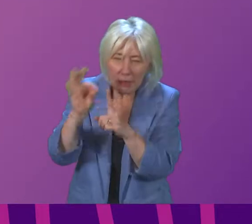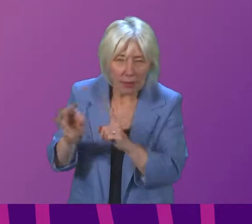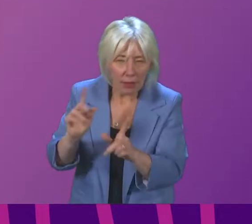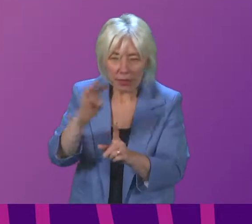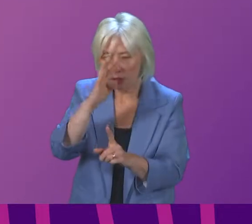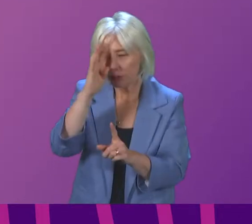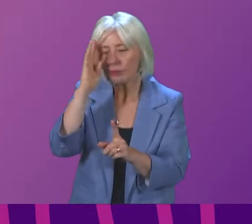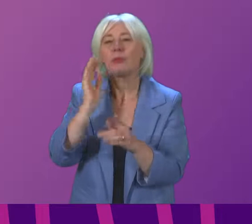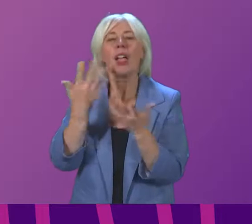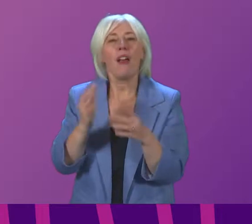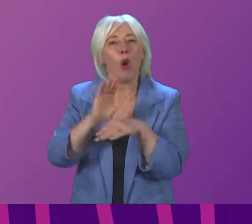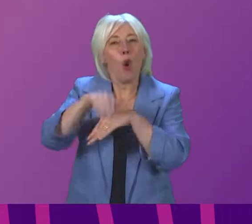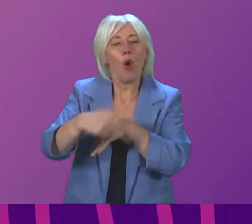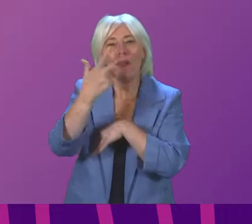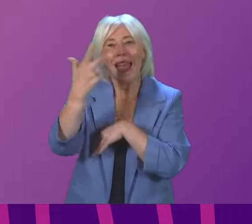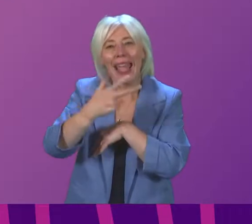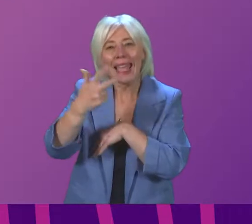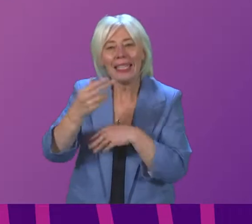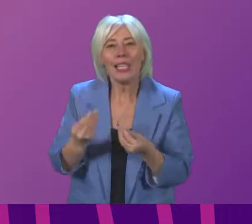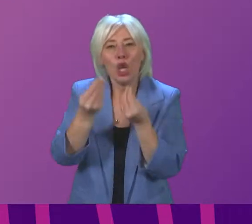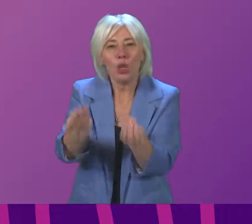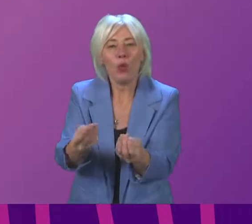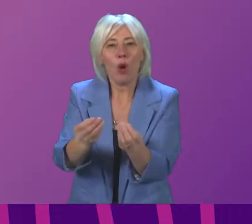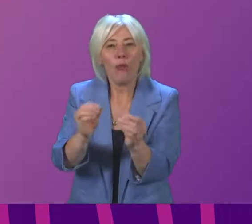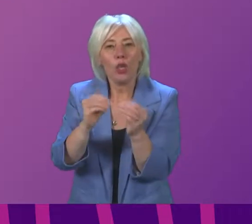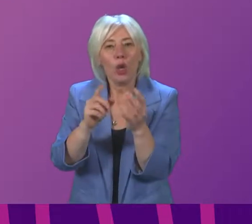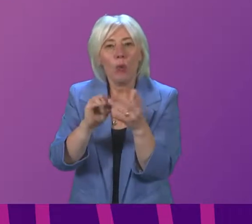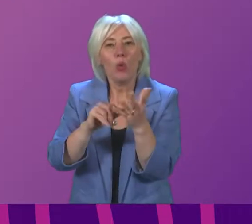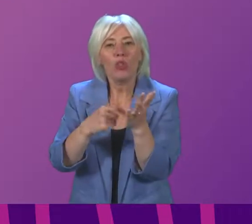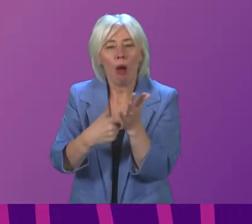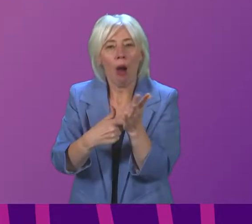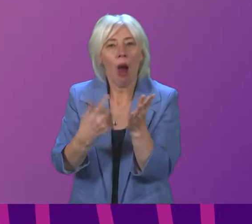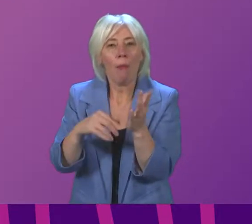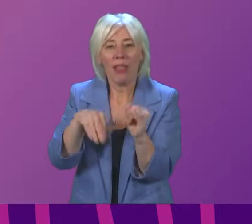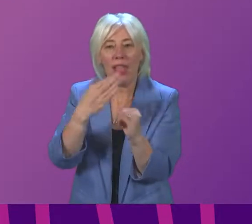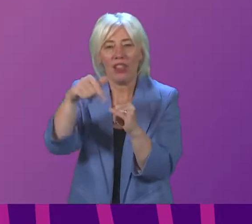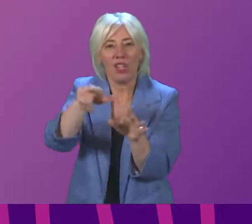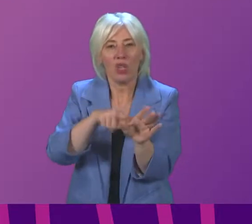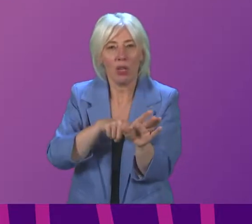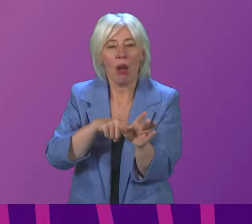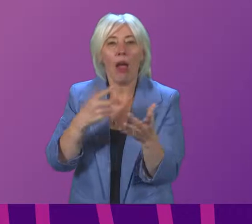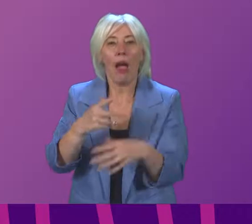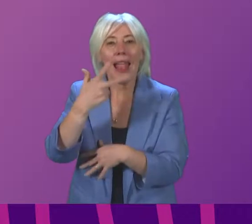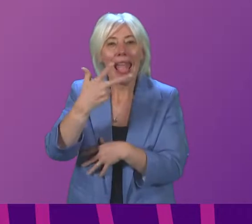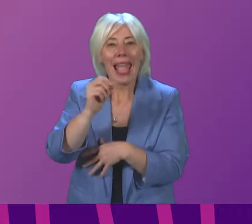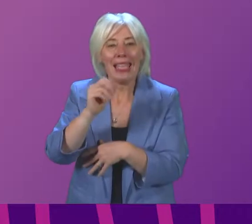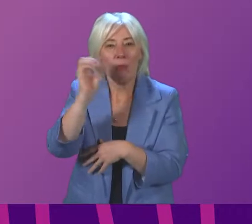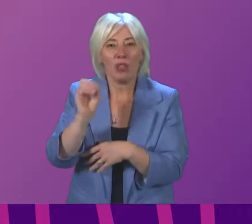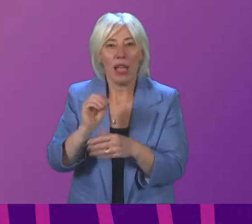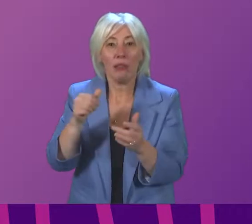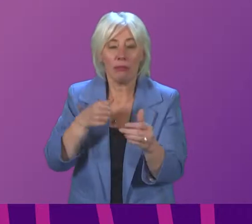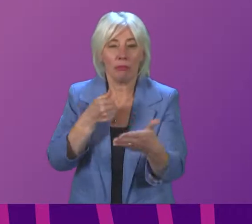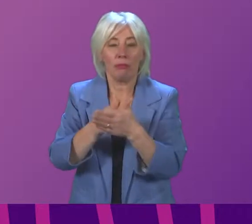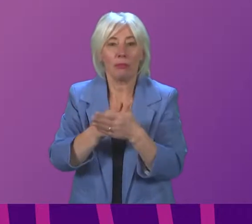All over 18 are to be offered a COVID-boosted appointment by the end of the year, with a target of 80% receiving it by the end of the year.